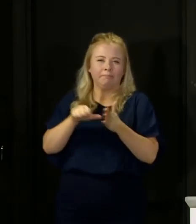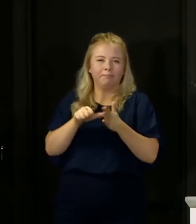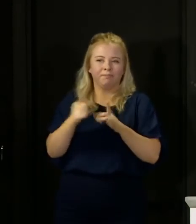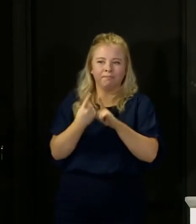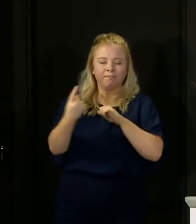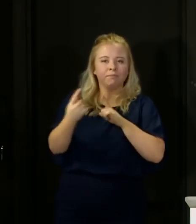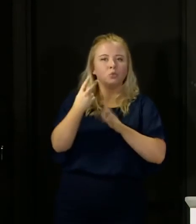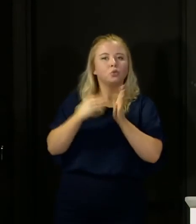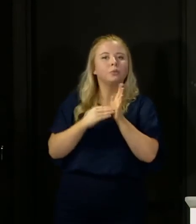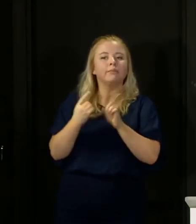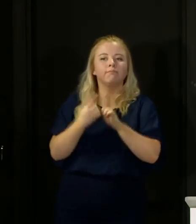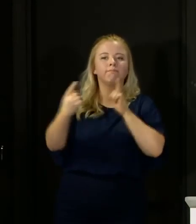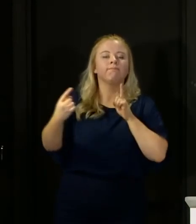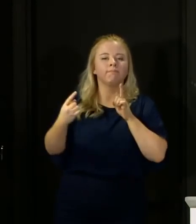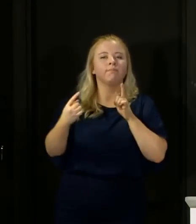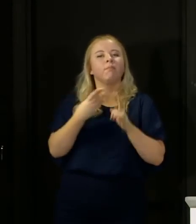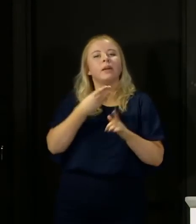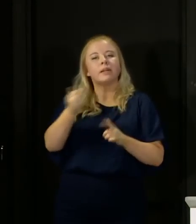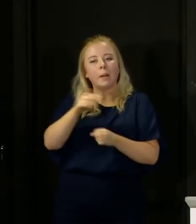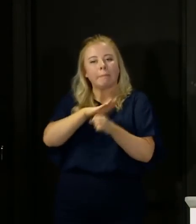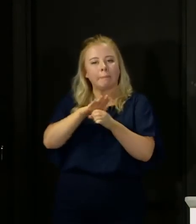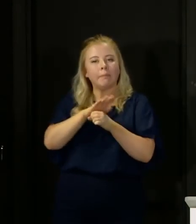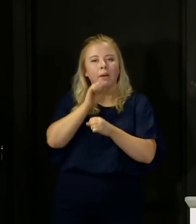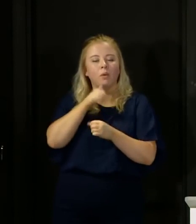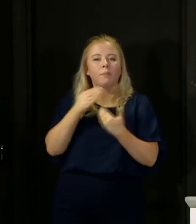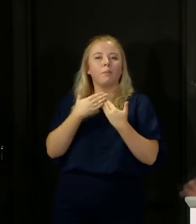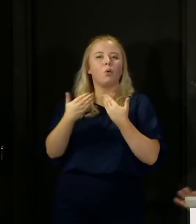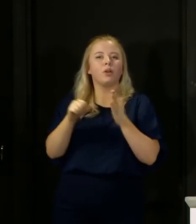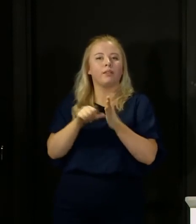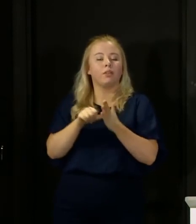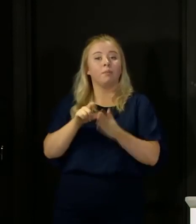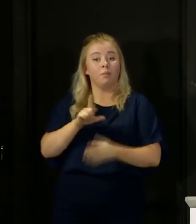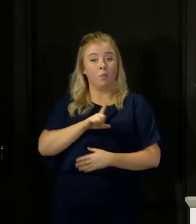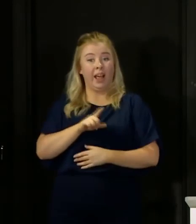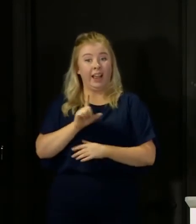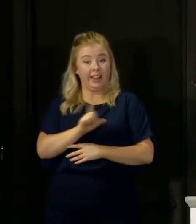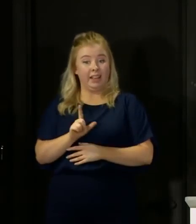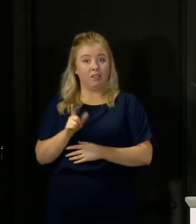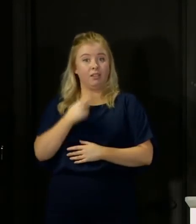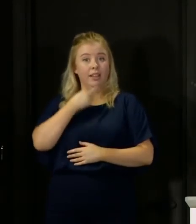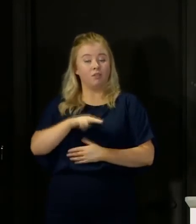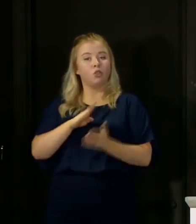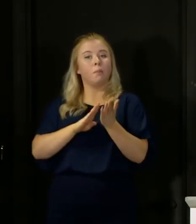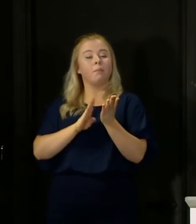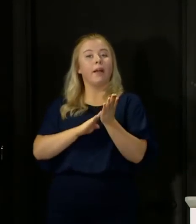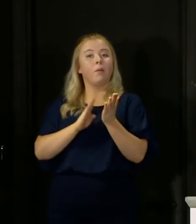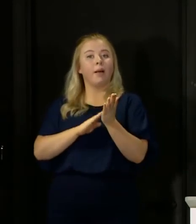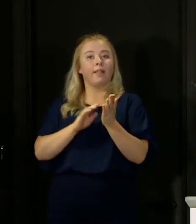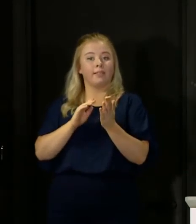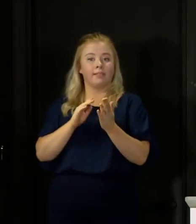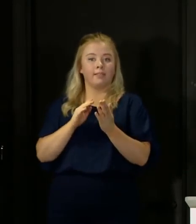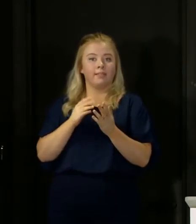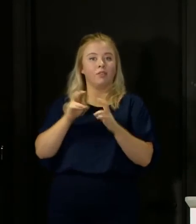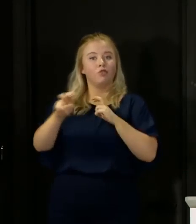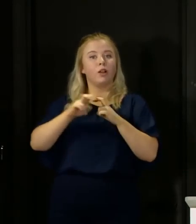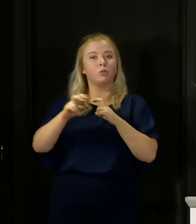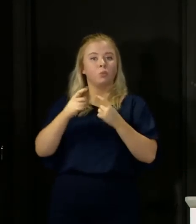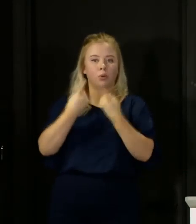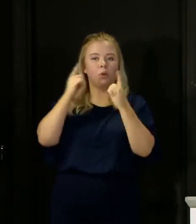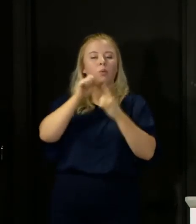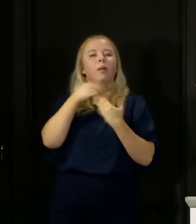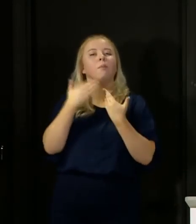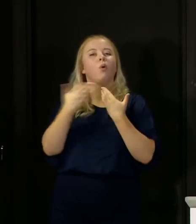circumstances in where that is more difficult. So Michael will set that out in more detail this afternoon. But on the point of, you know,